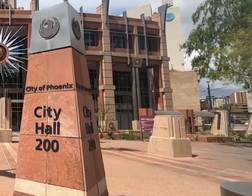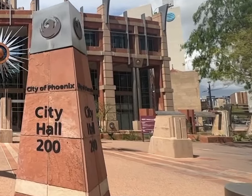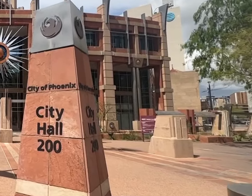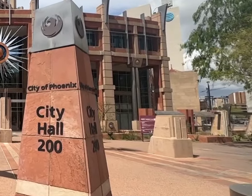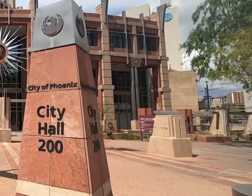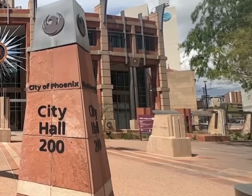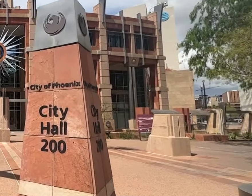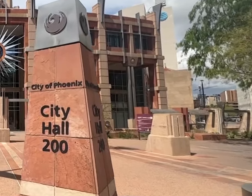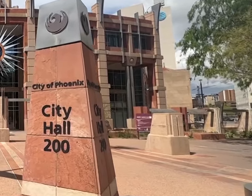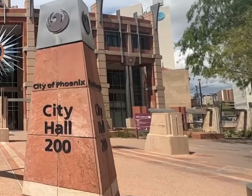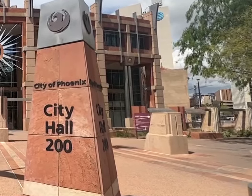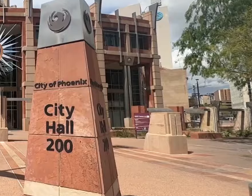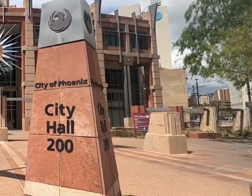following public outcry.